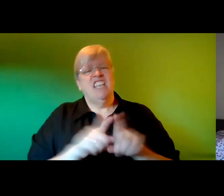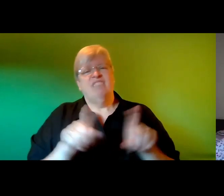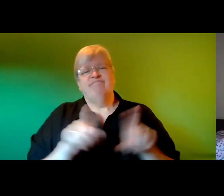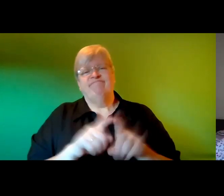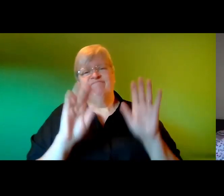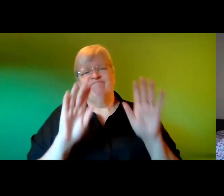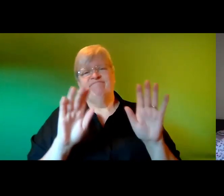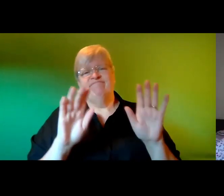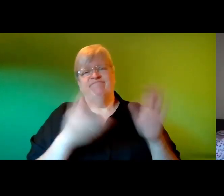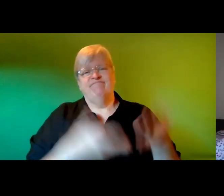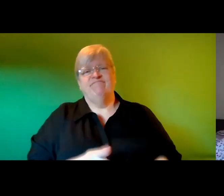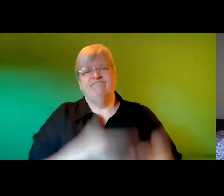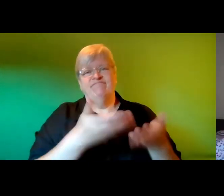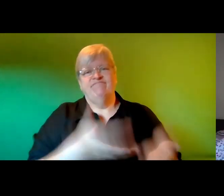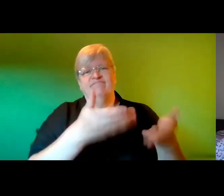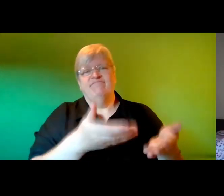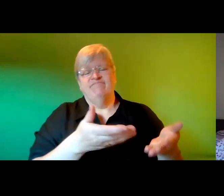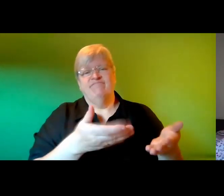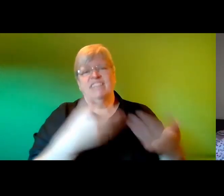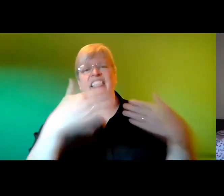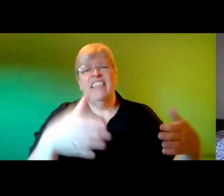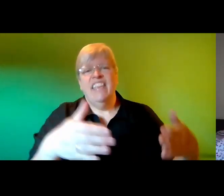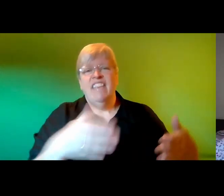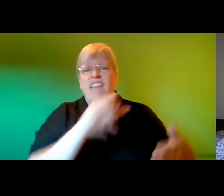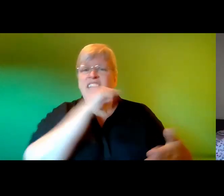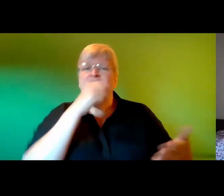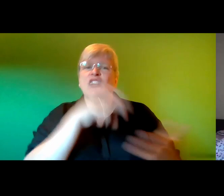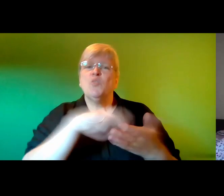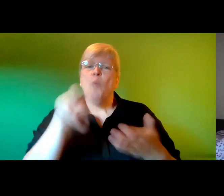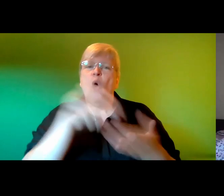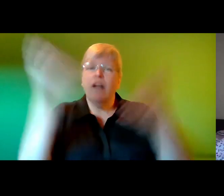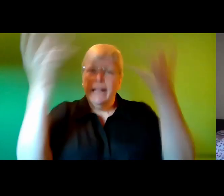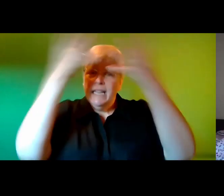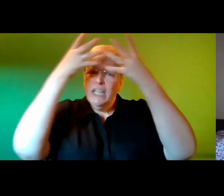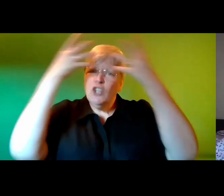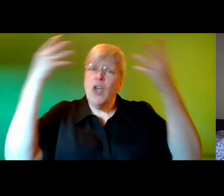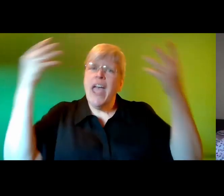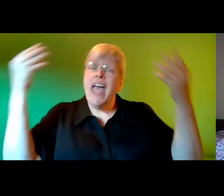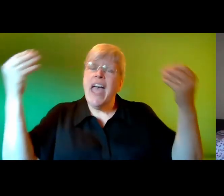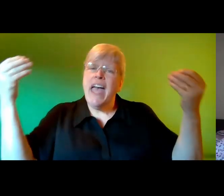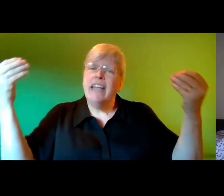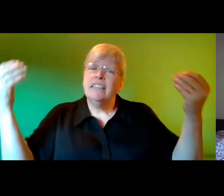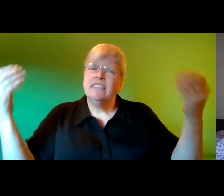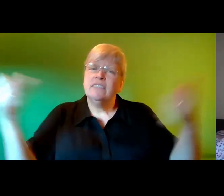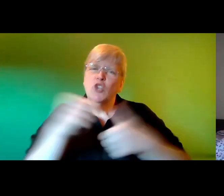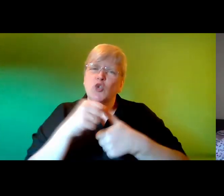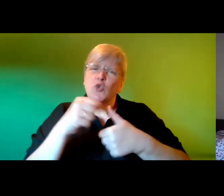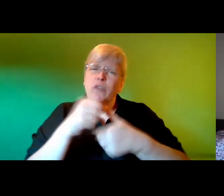wistfully now go on you leave here go for a nice walk and clear your head maybe a more suitable job will come to